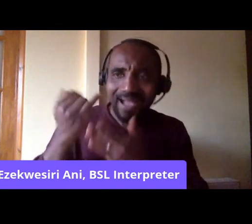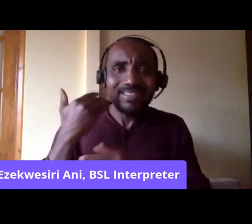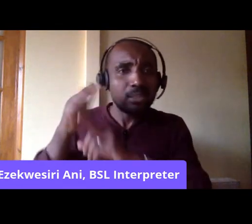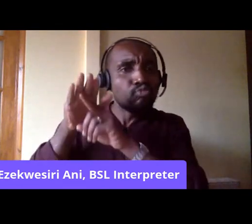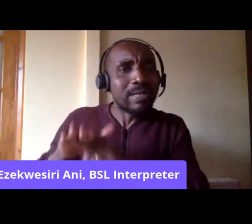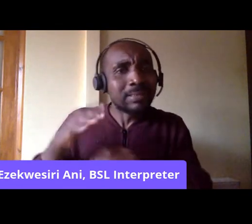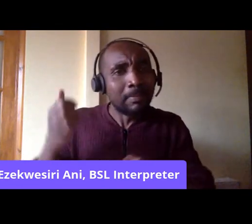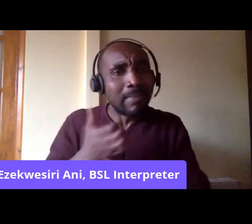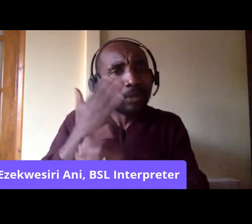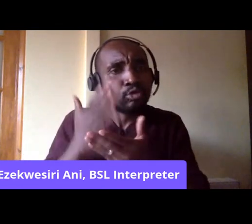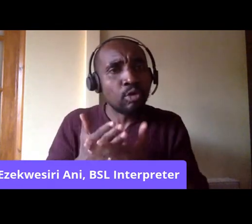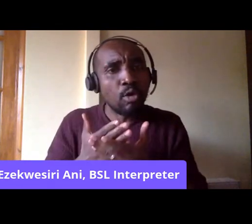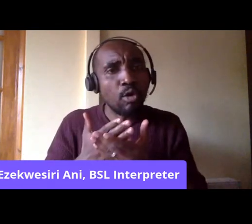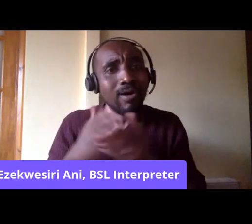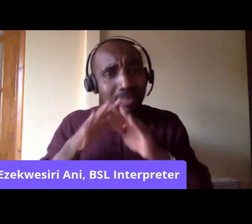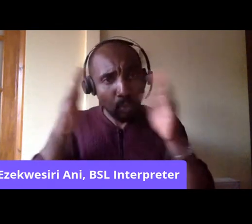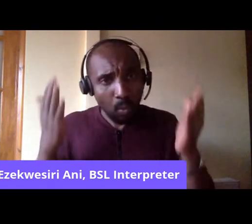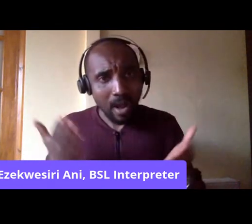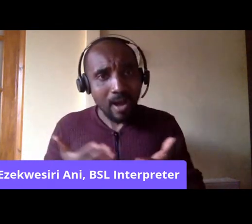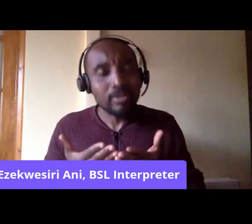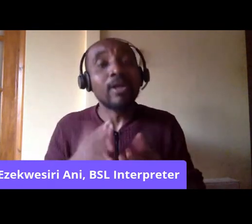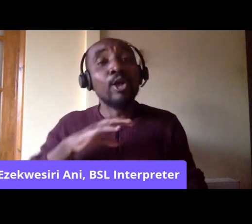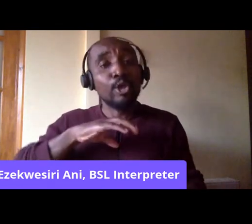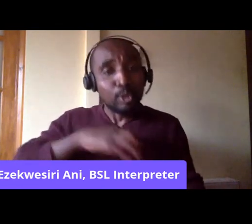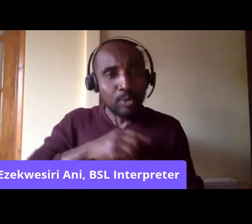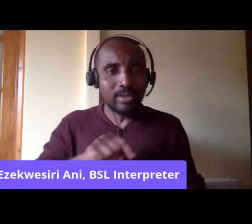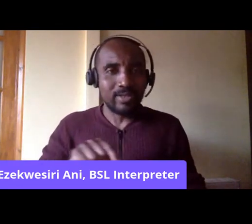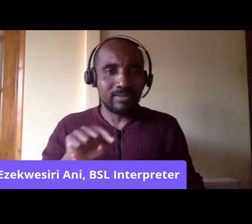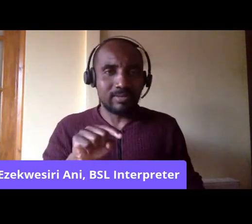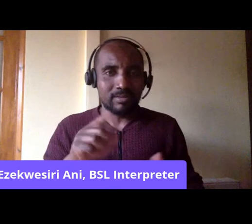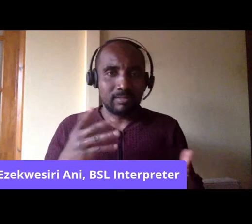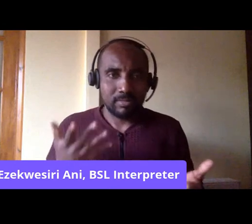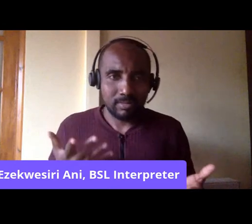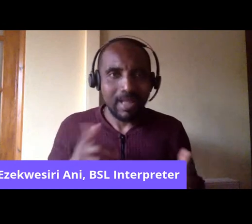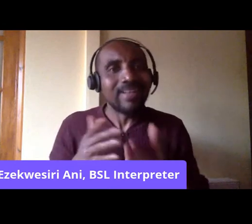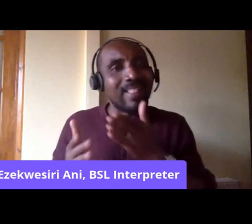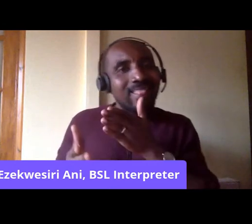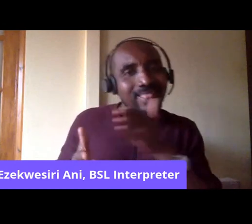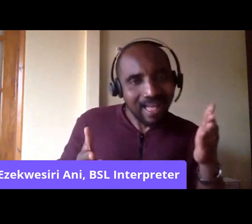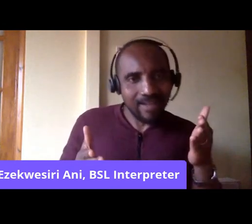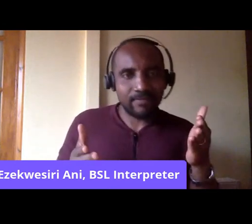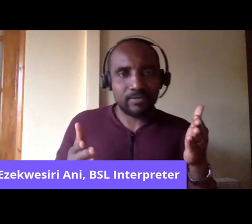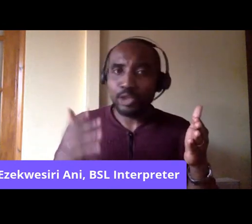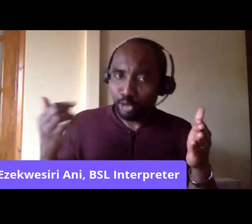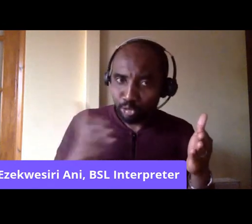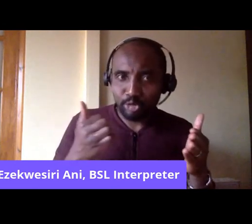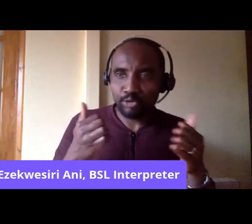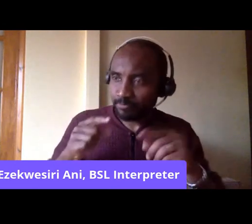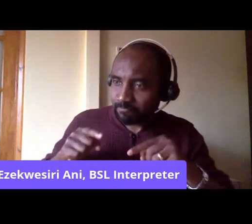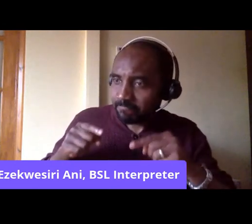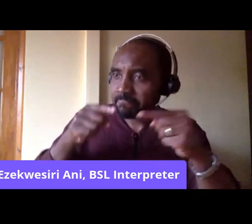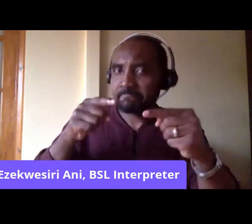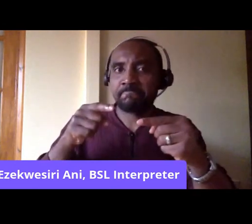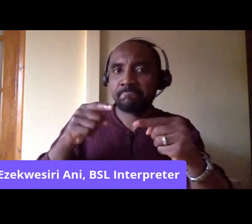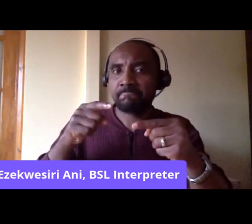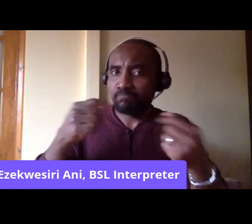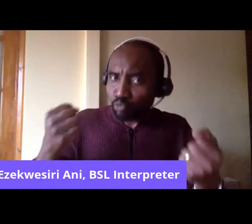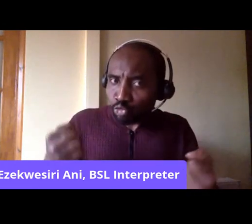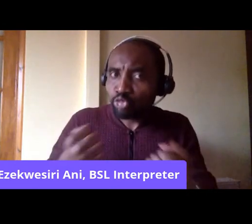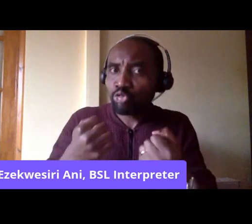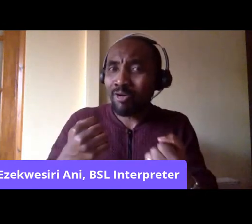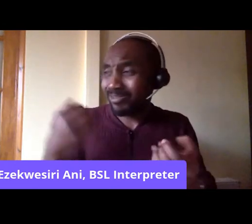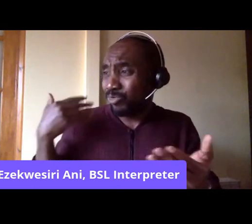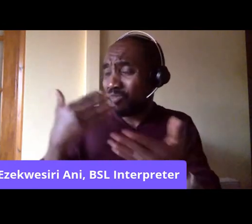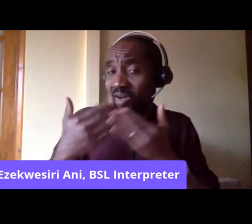at least the unions and the left take a stand on this issue much more strongly than it has